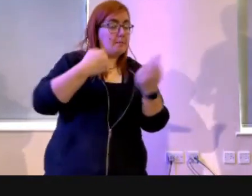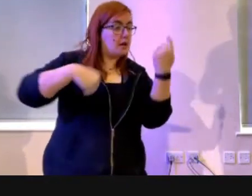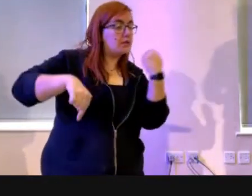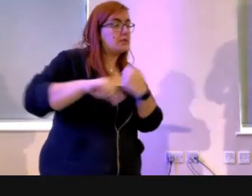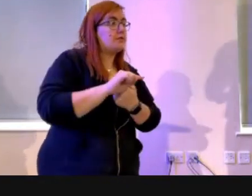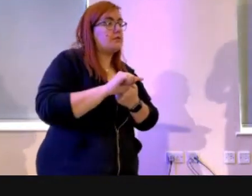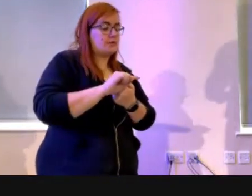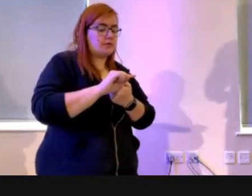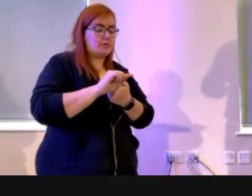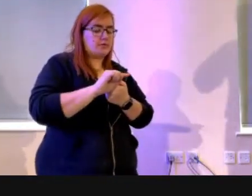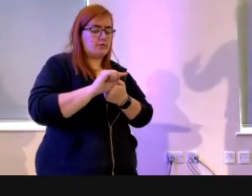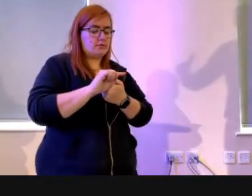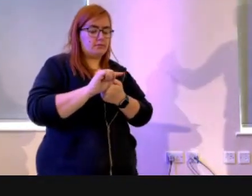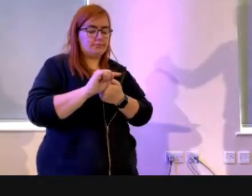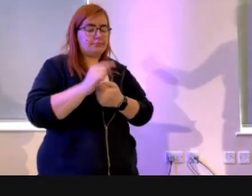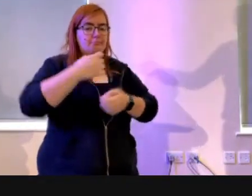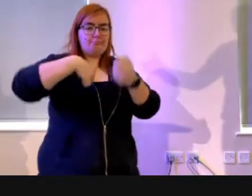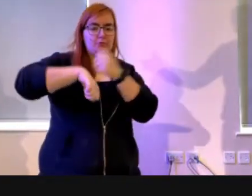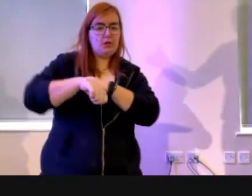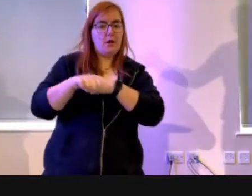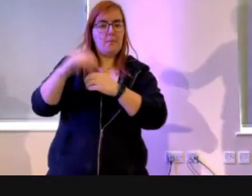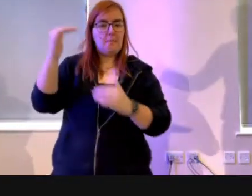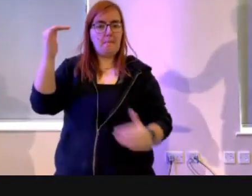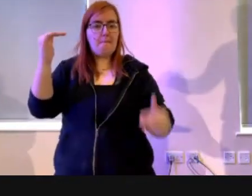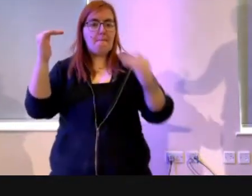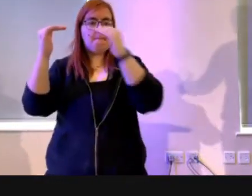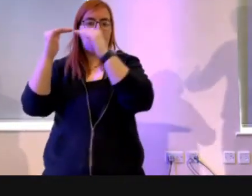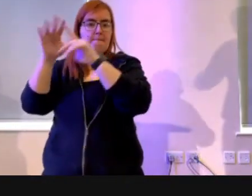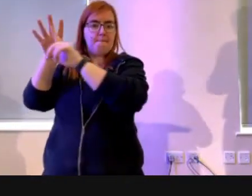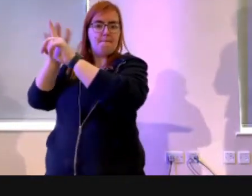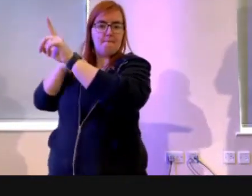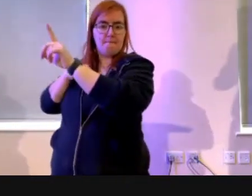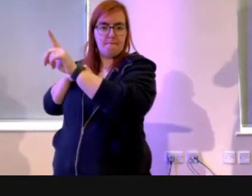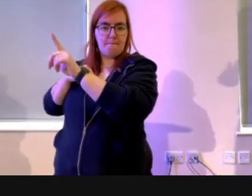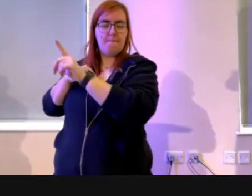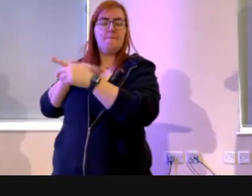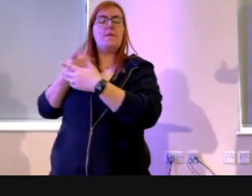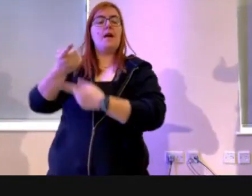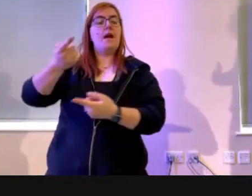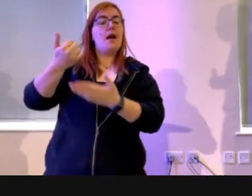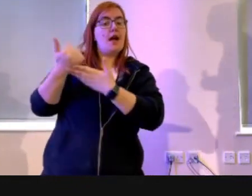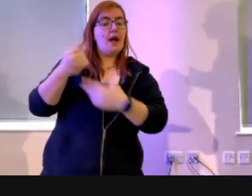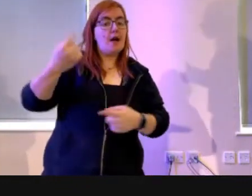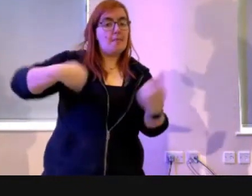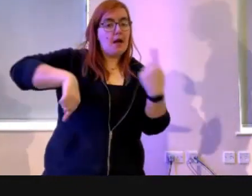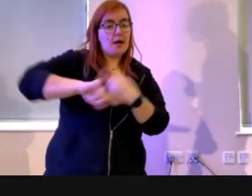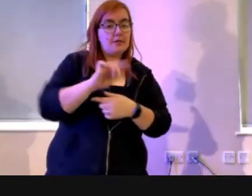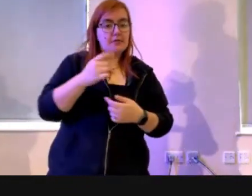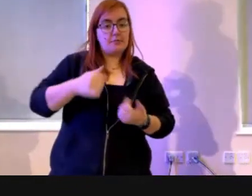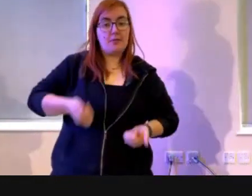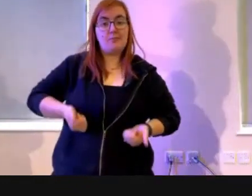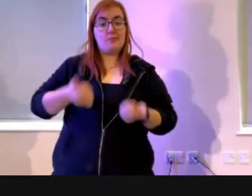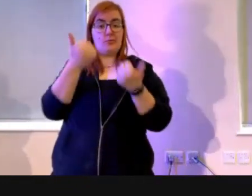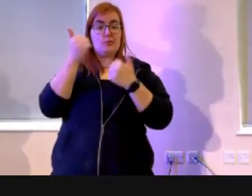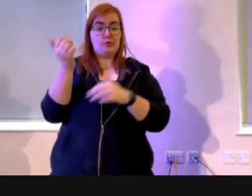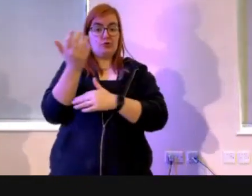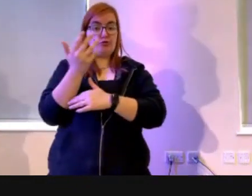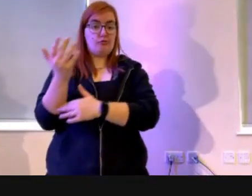to become more like Jesus, to help us to be a good tree that bears